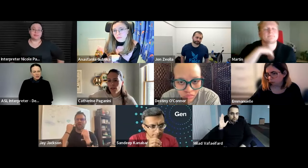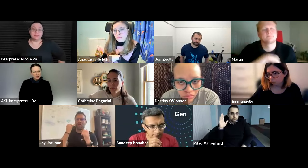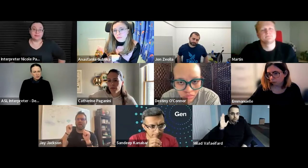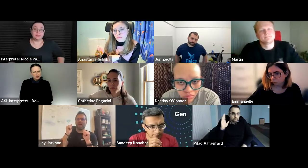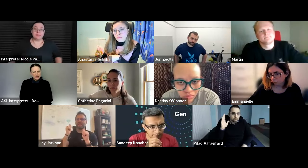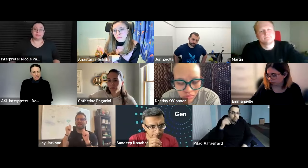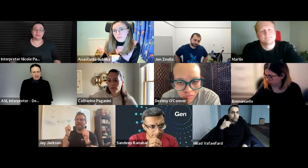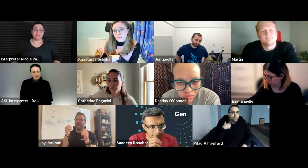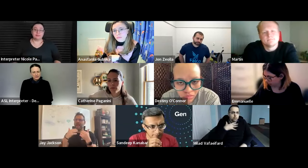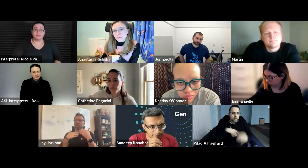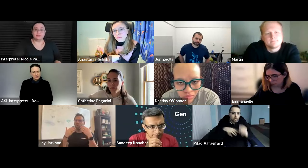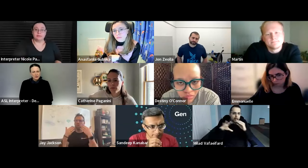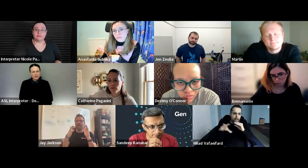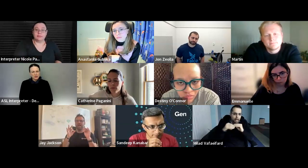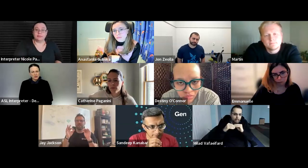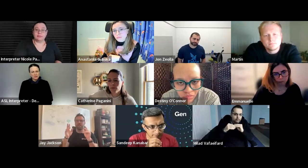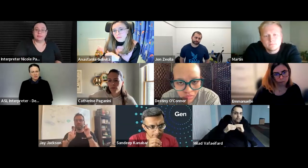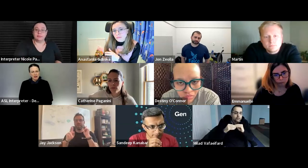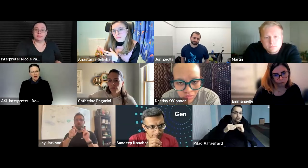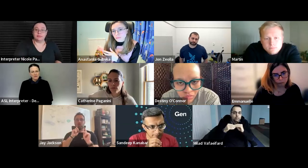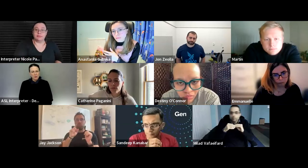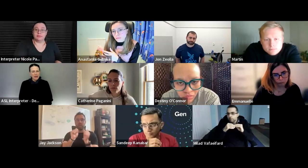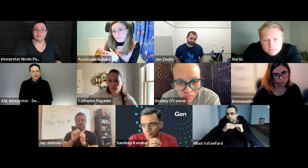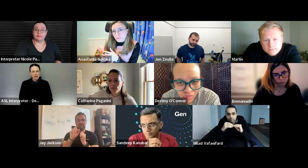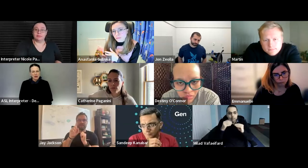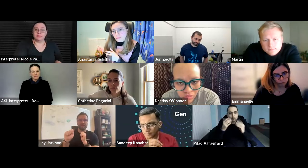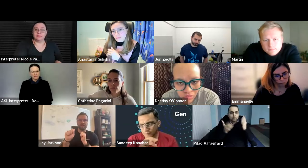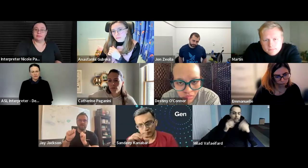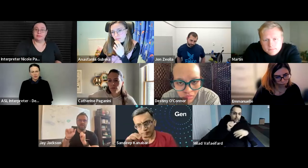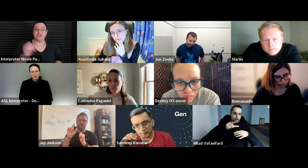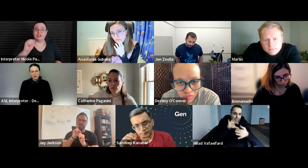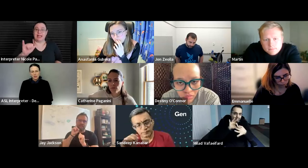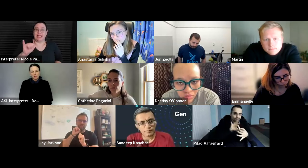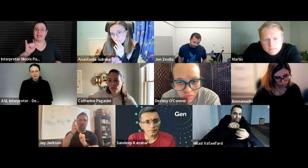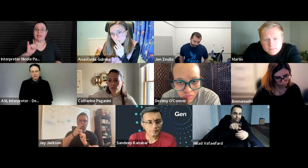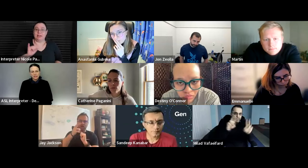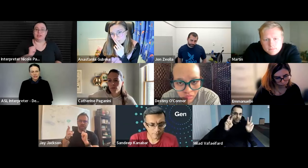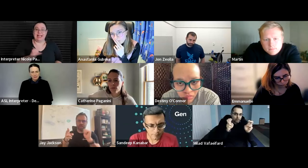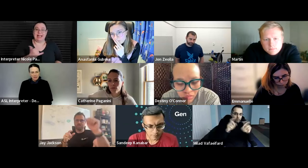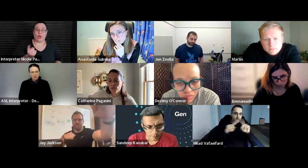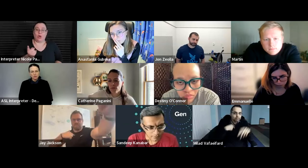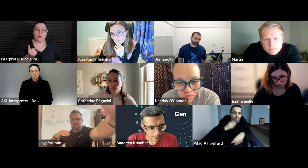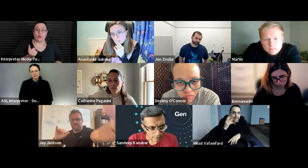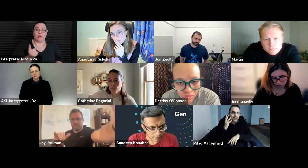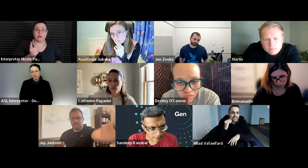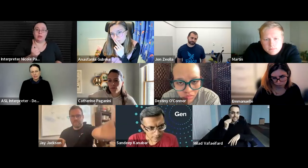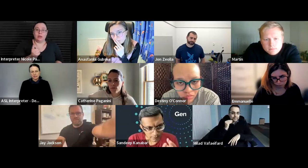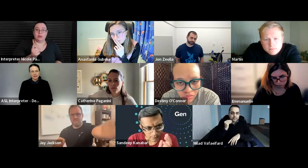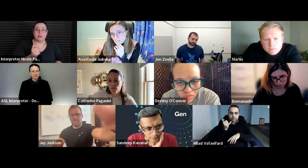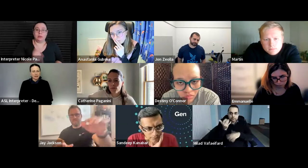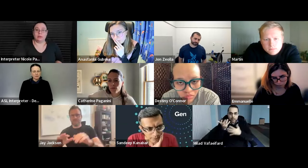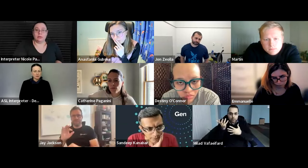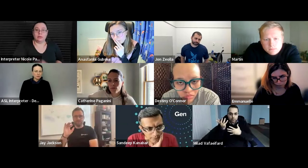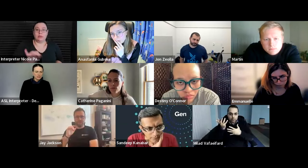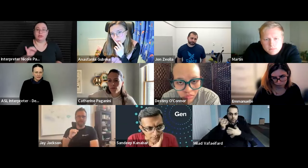i was wondering if we could have a way of linking up people with disabilities